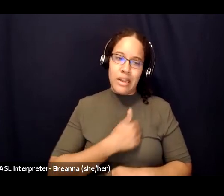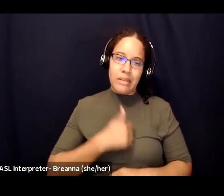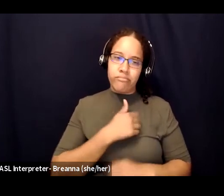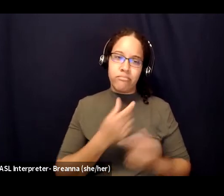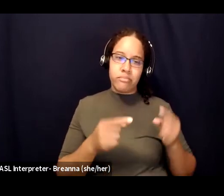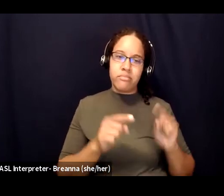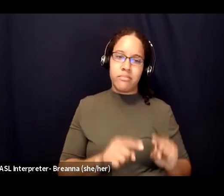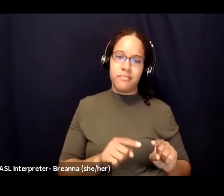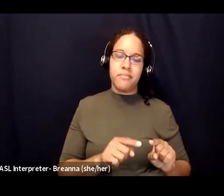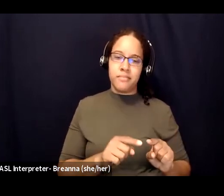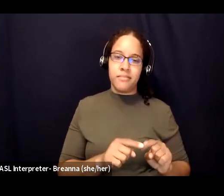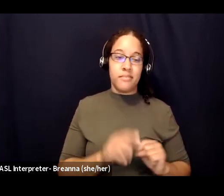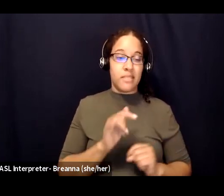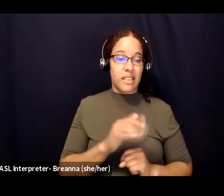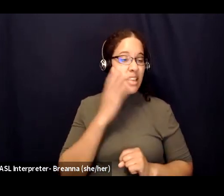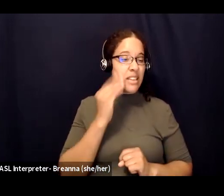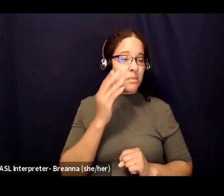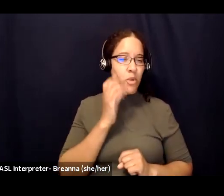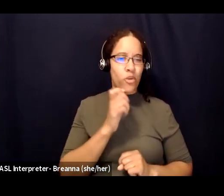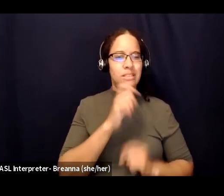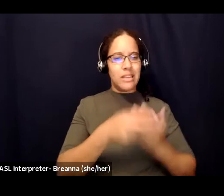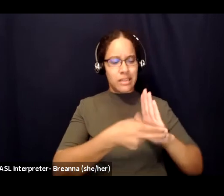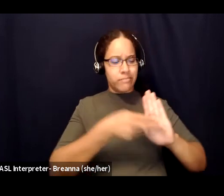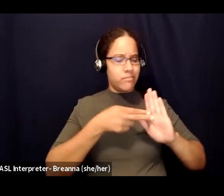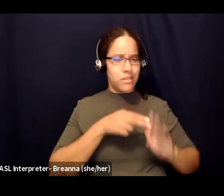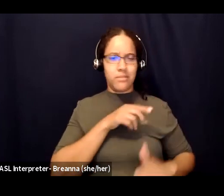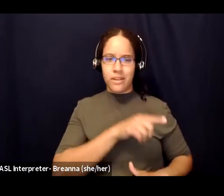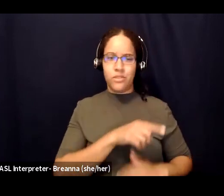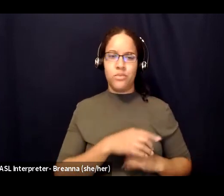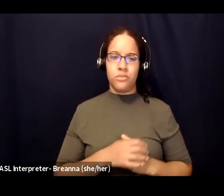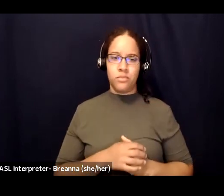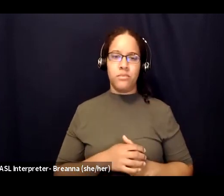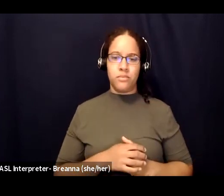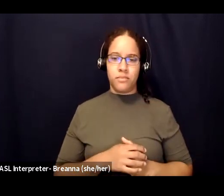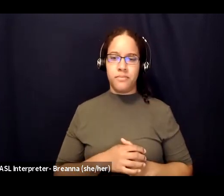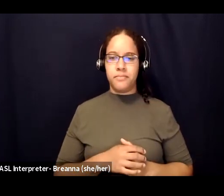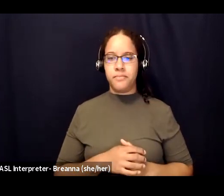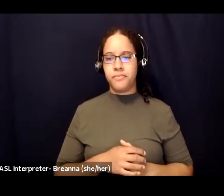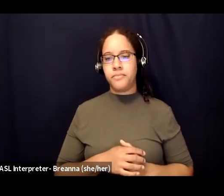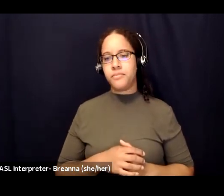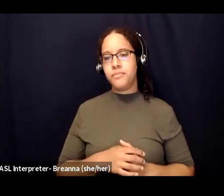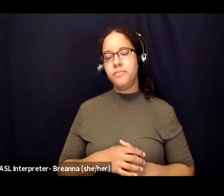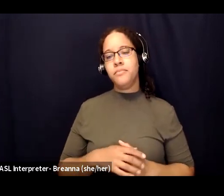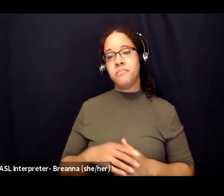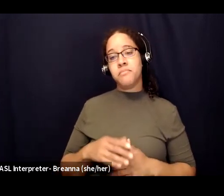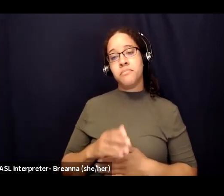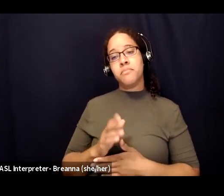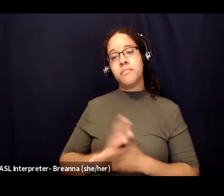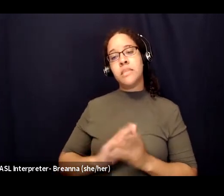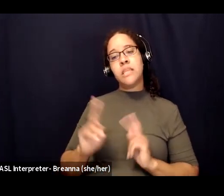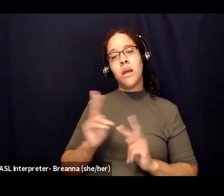people think oh that's inherent like oh they automatically will know that you know all these things but